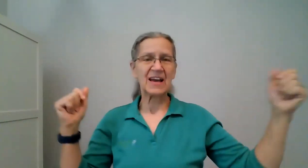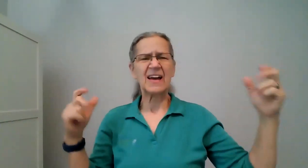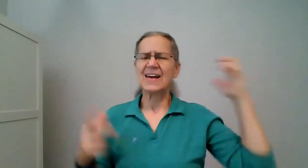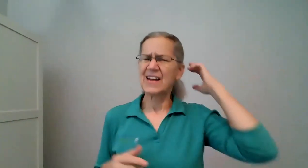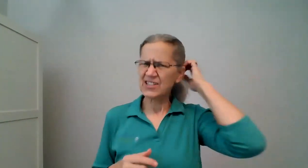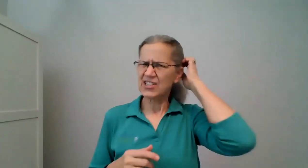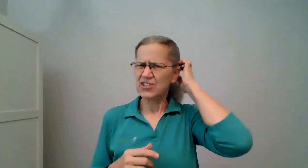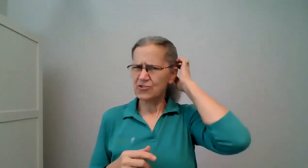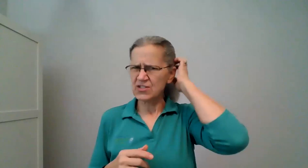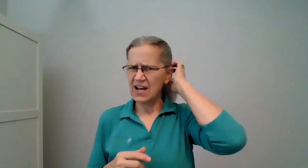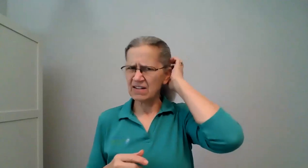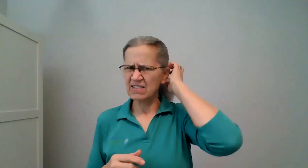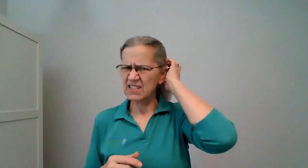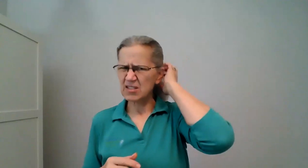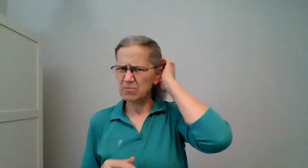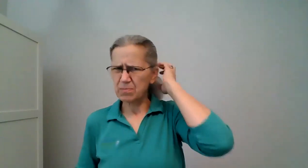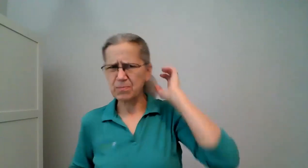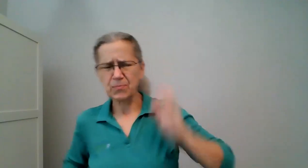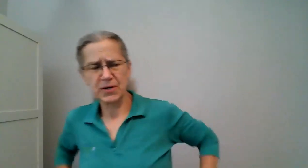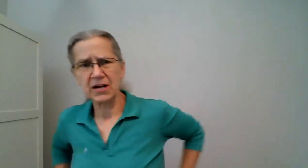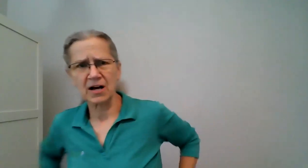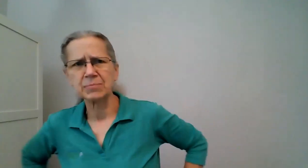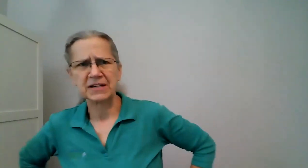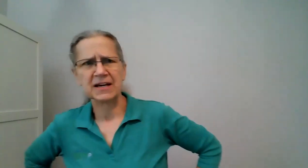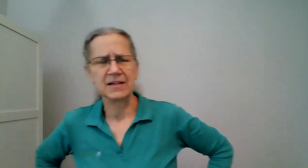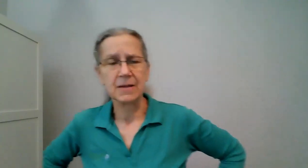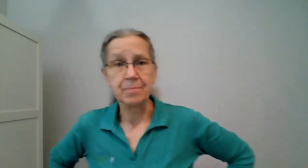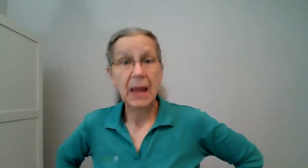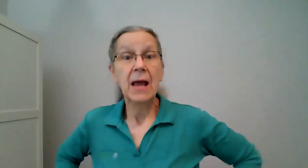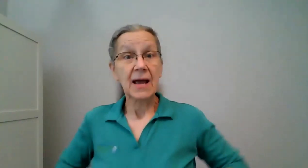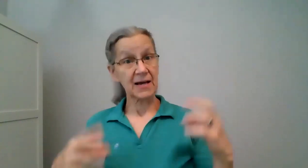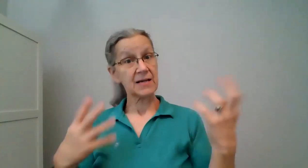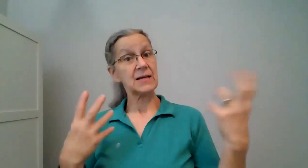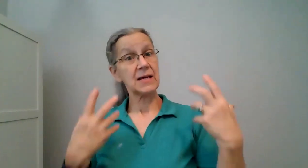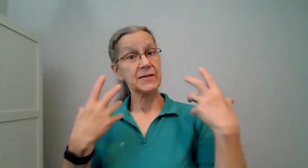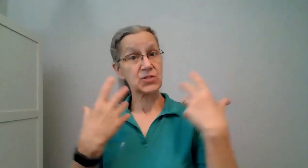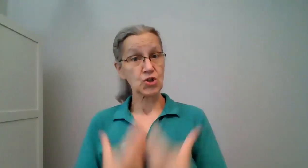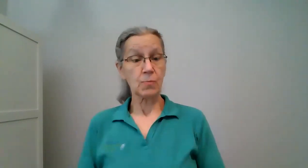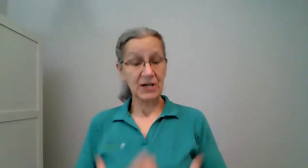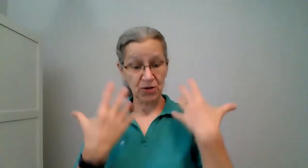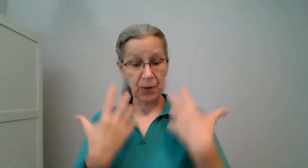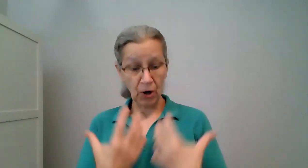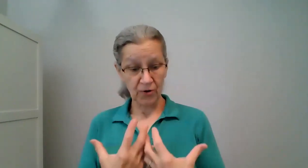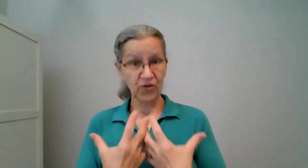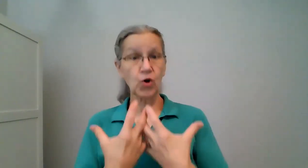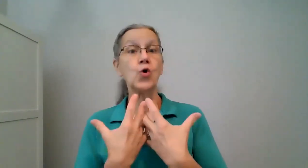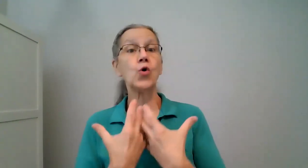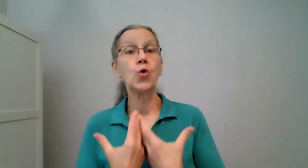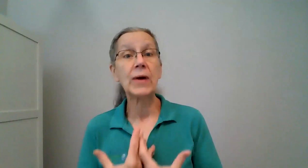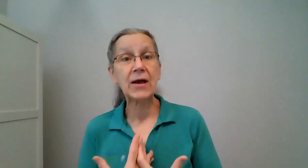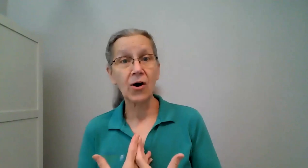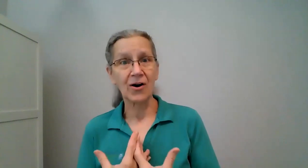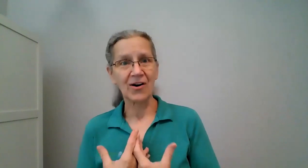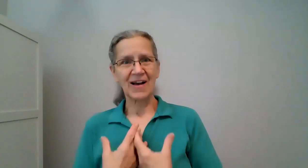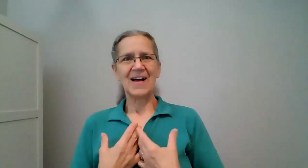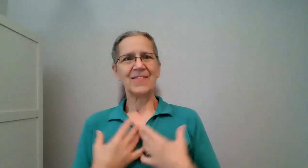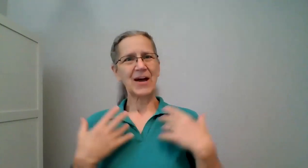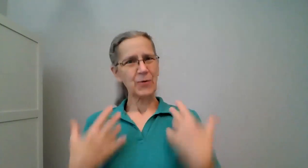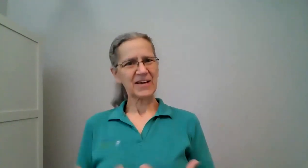it actually turns out it's pretty complicated and it's so much a part of who we are that we